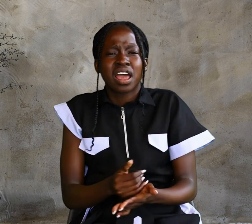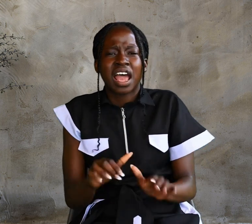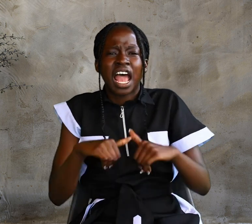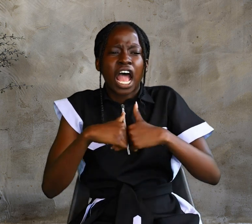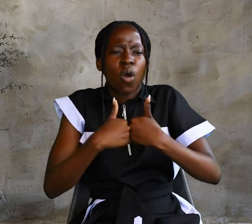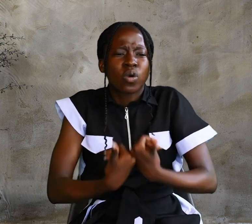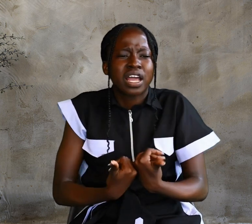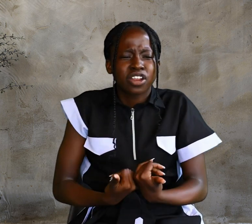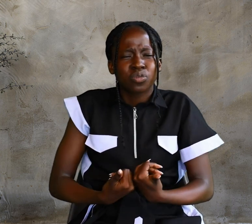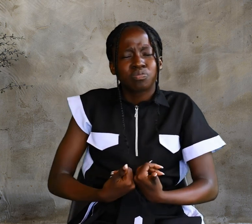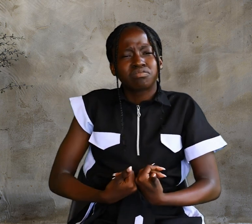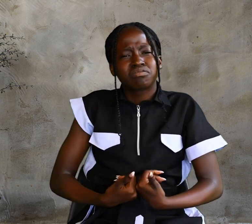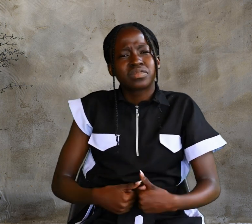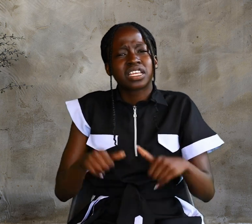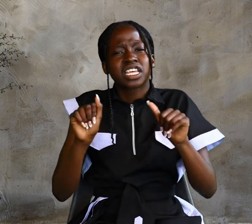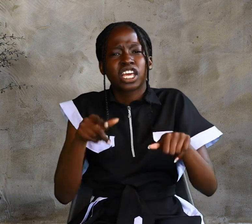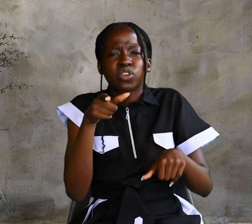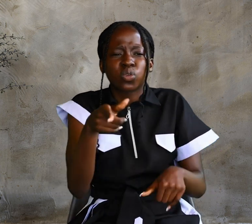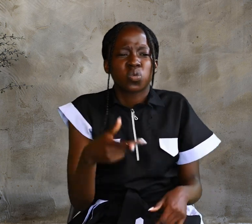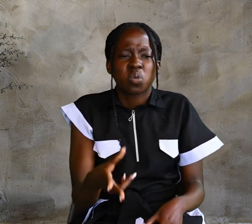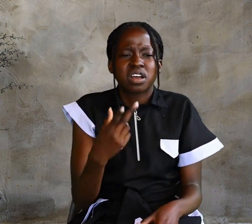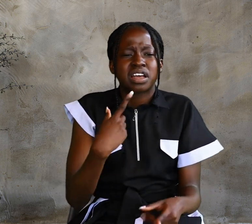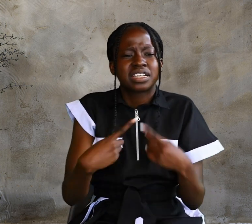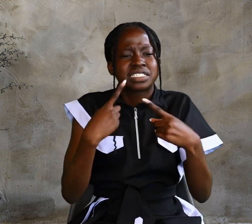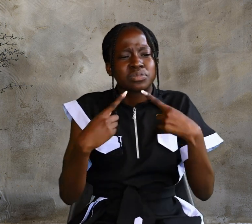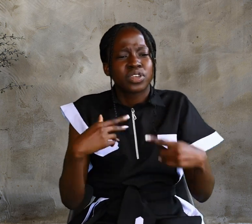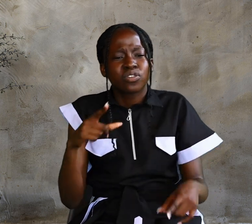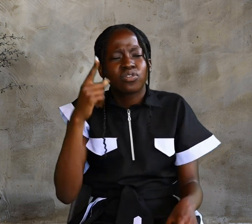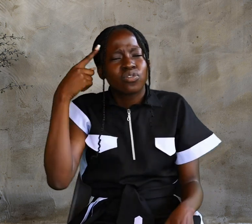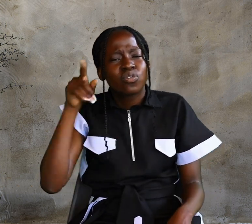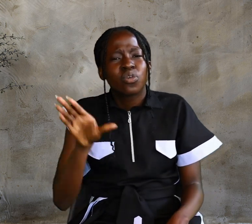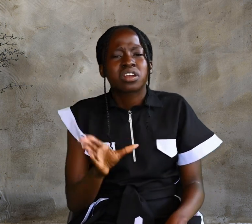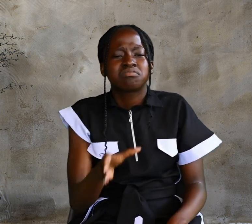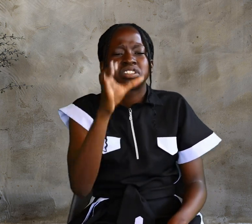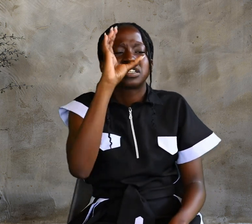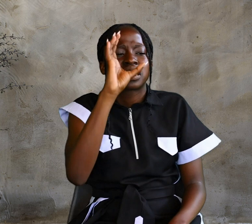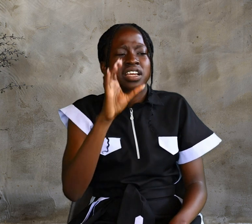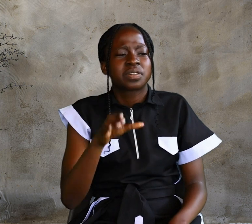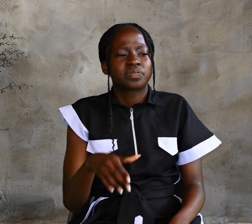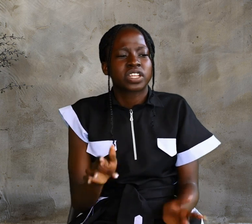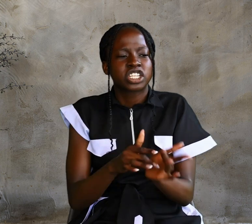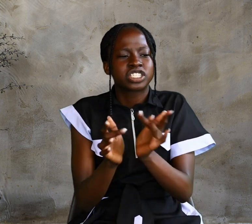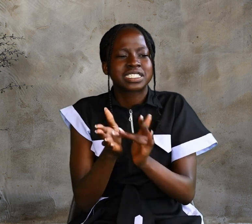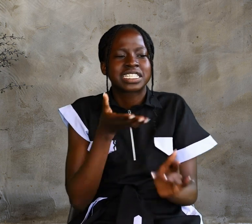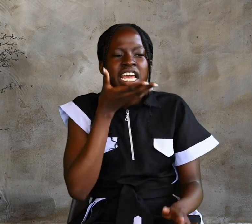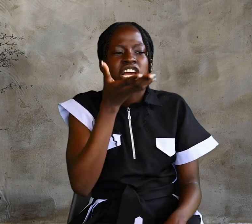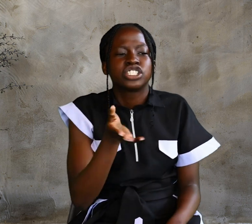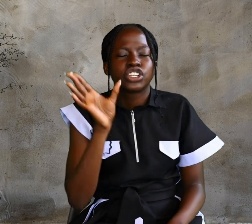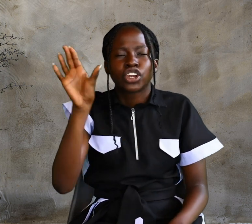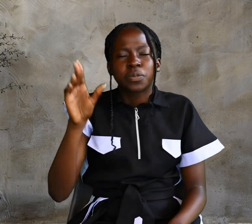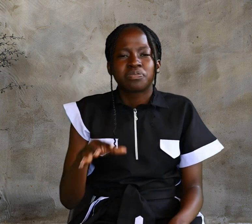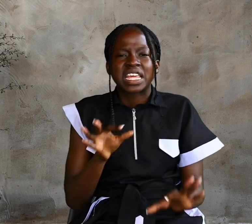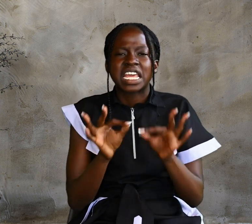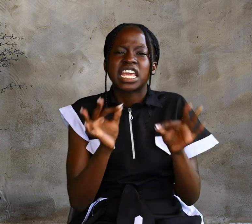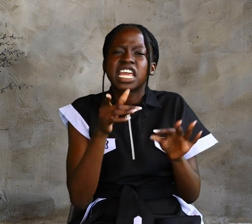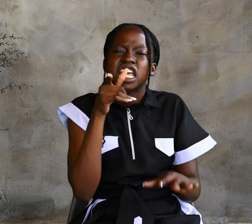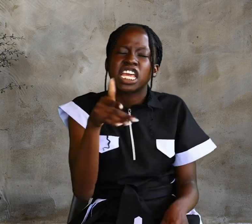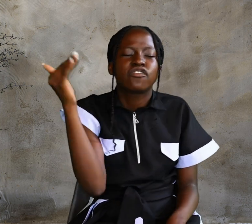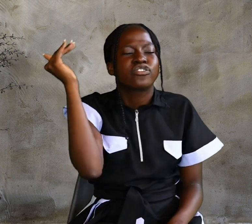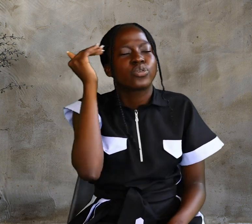How can you ask me for a drink? Jesus answered her, If you knew